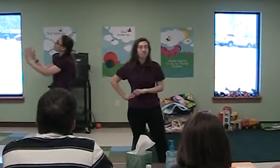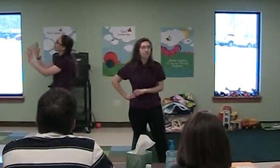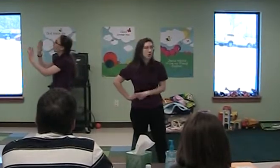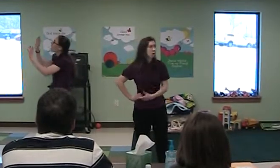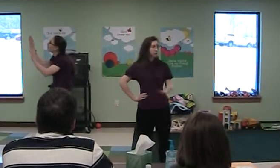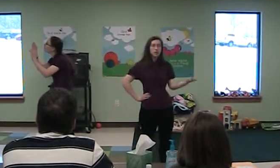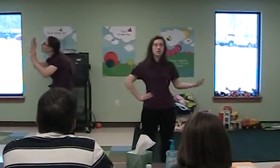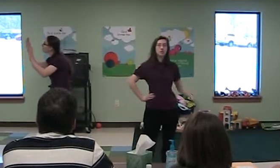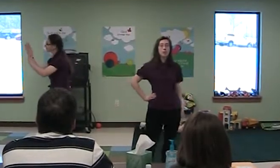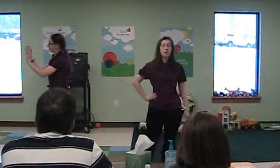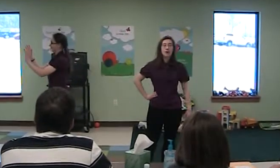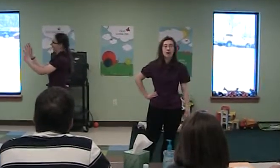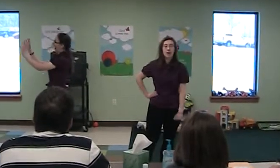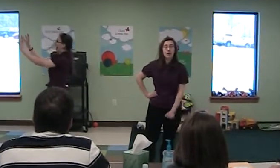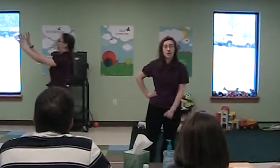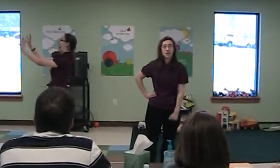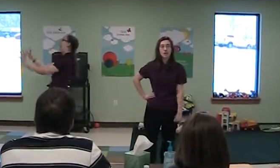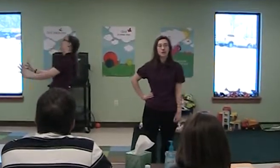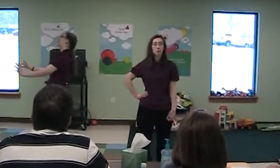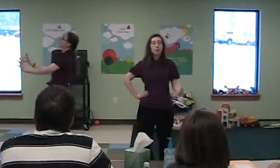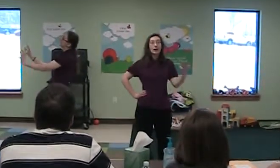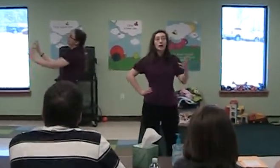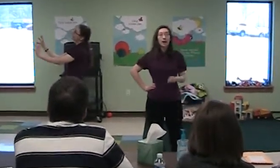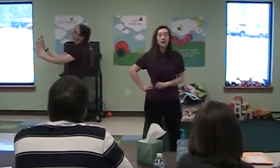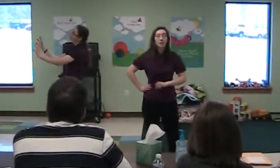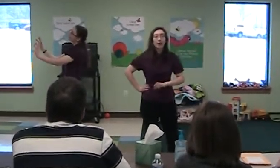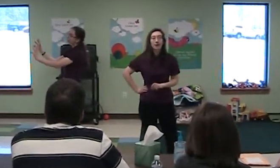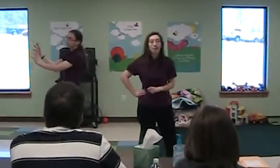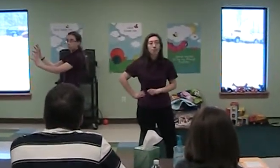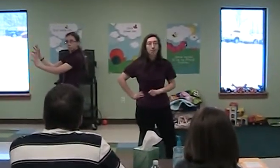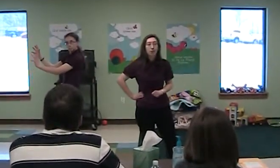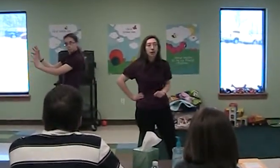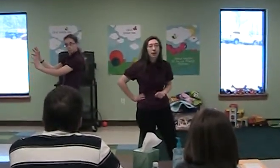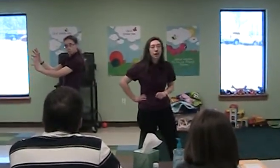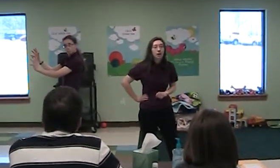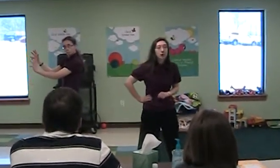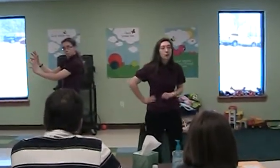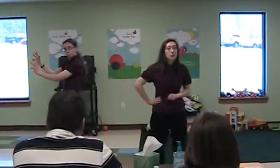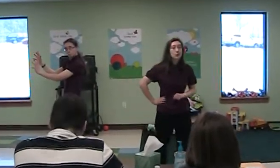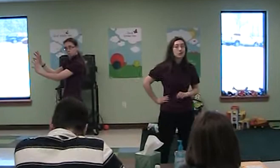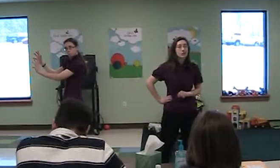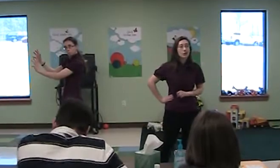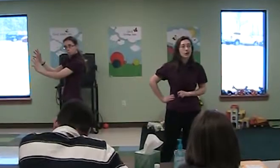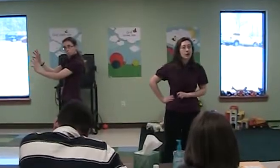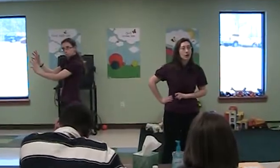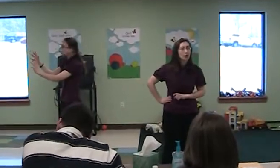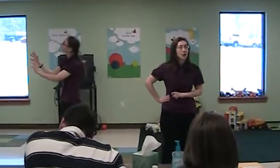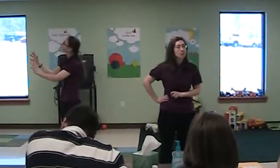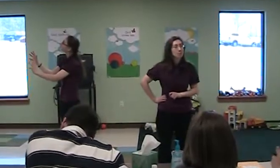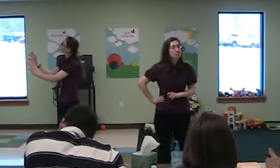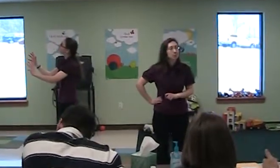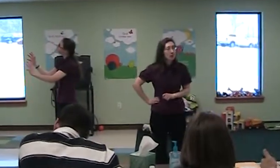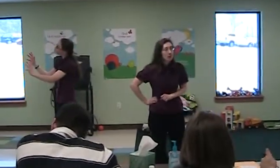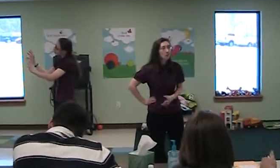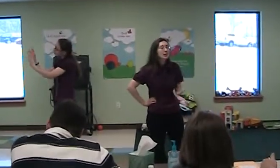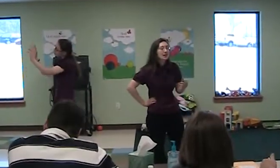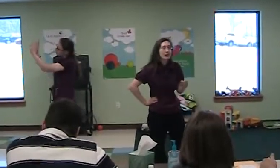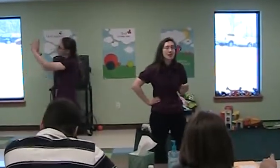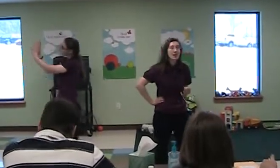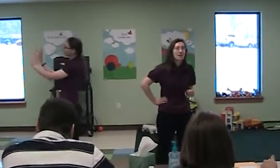We're just from America ourselves. We heard nothing about it. Christopher Columbo. Pleasant name.